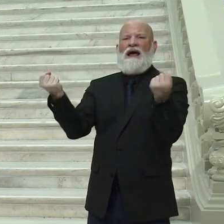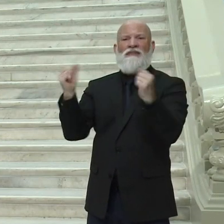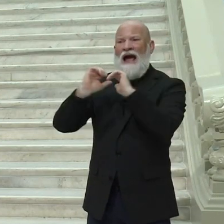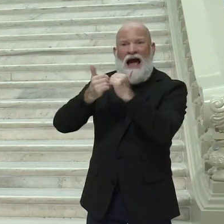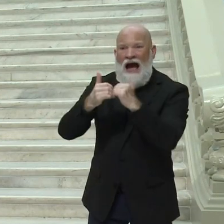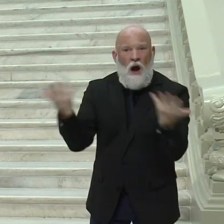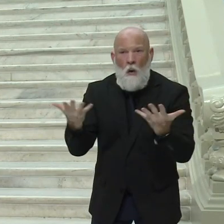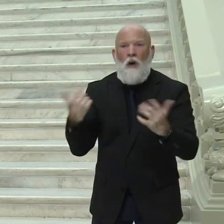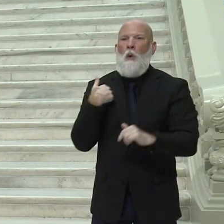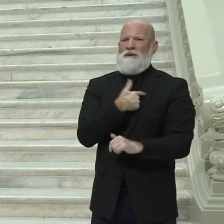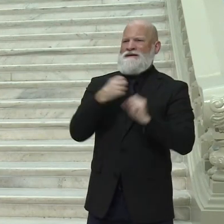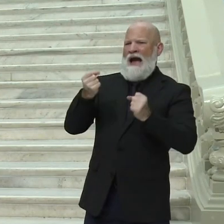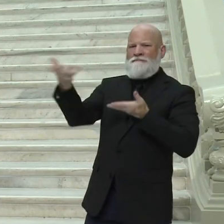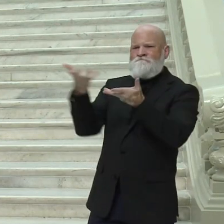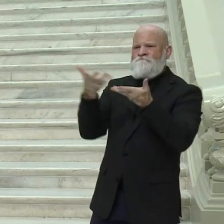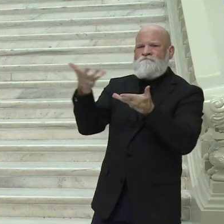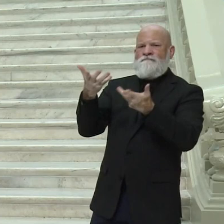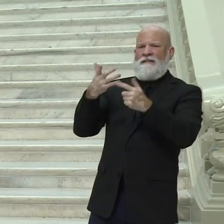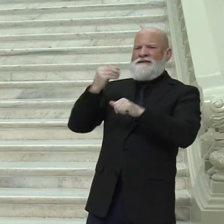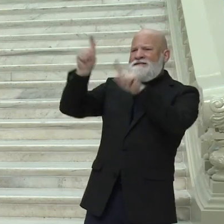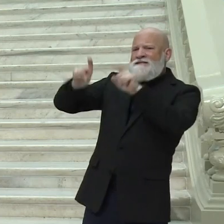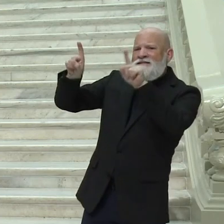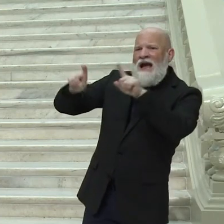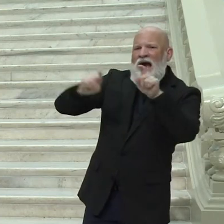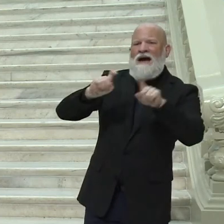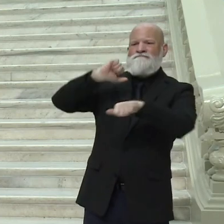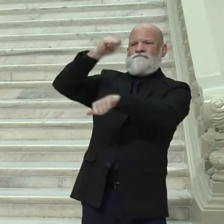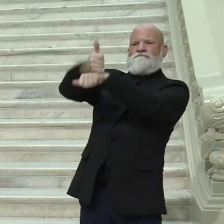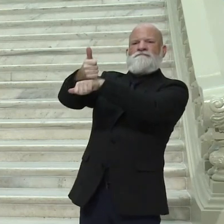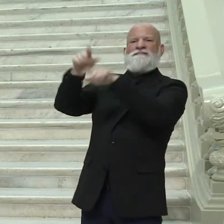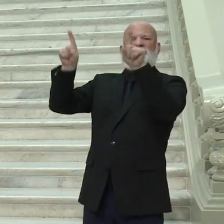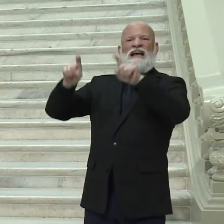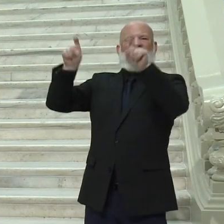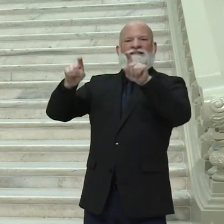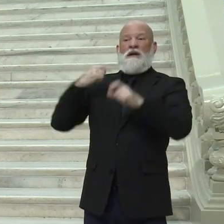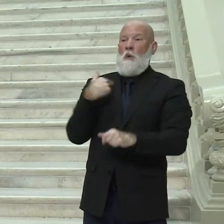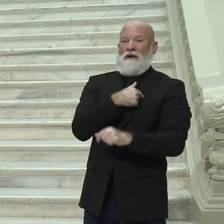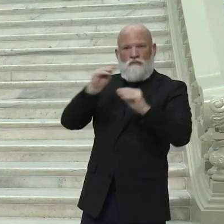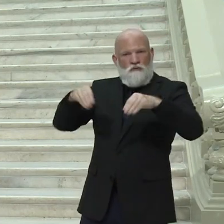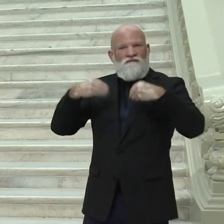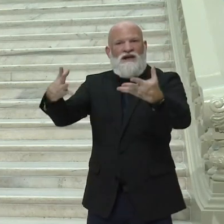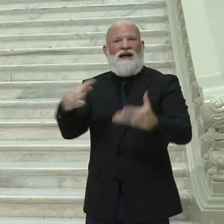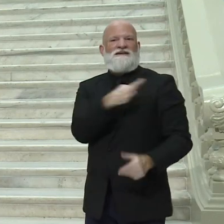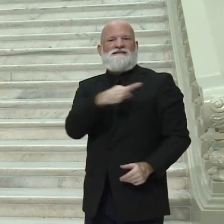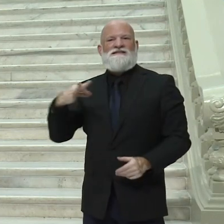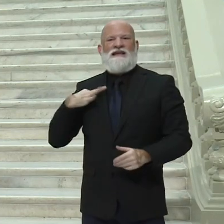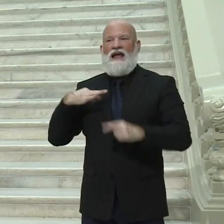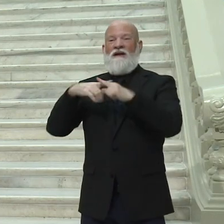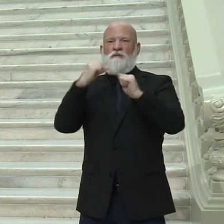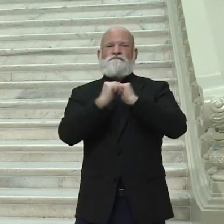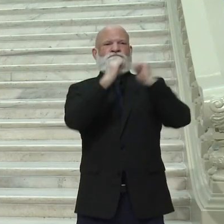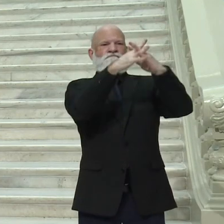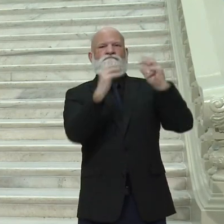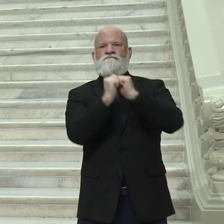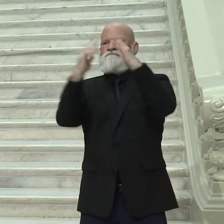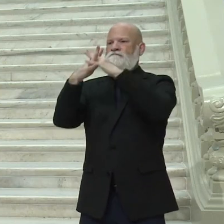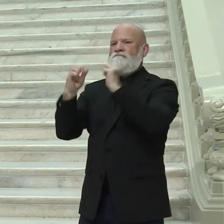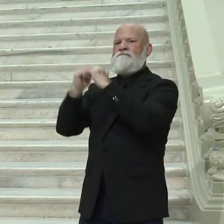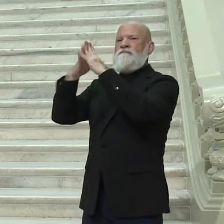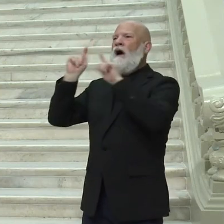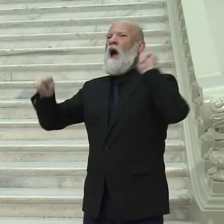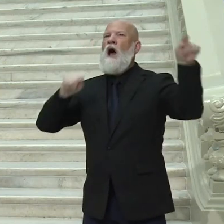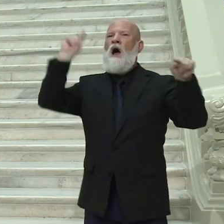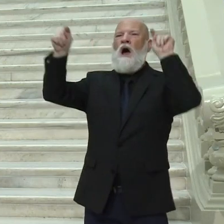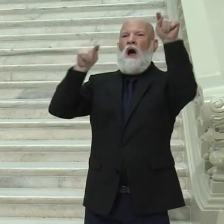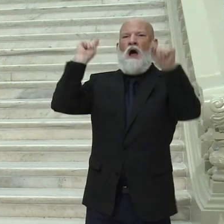collection sites. In addition, we provide mobile sample collection capability as needed by Dr. Toomey and